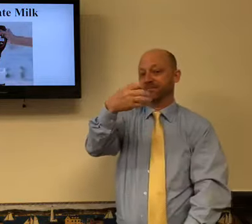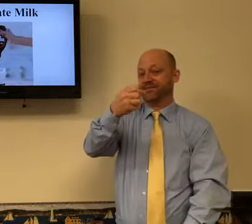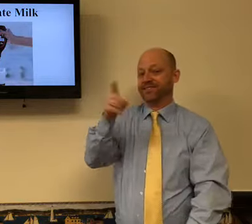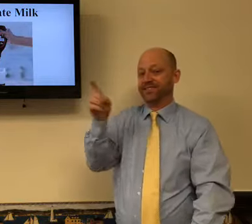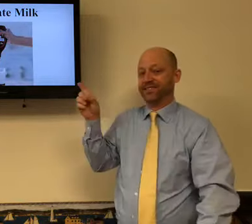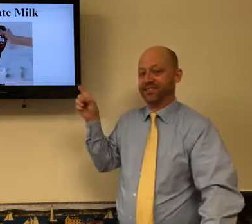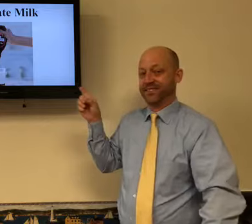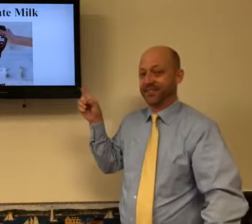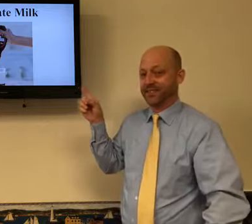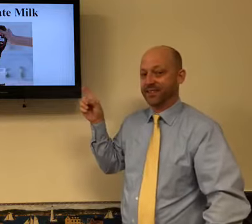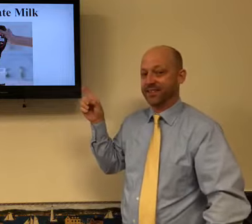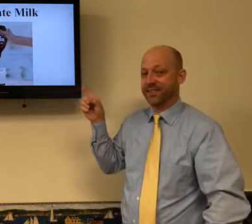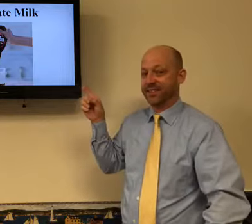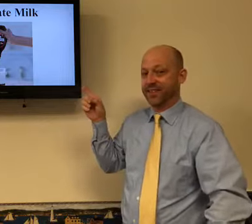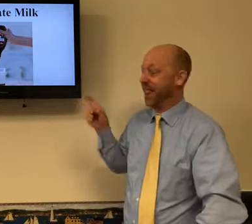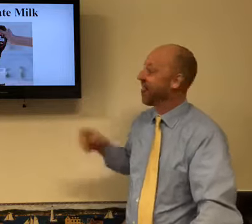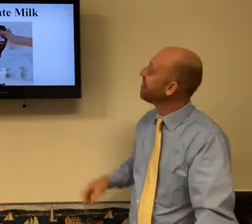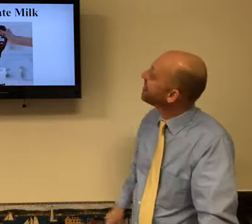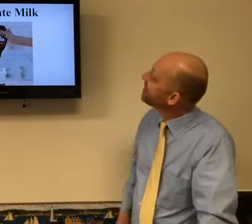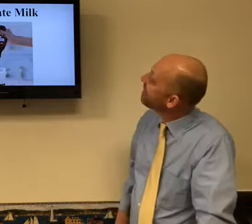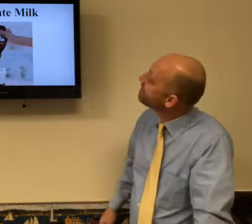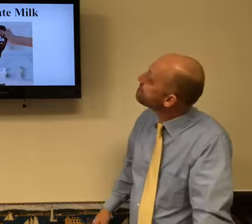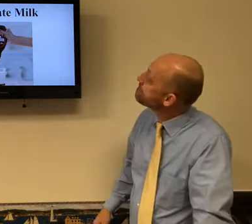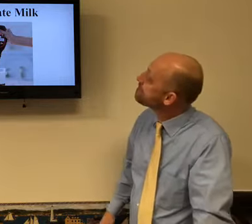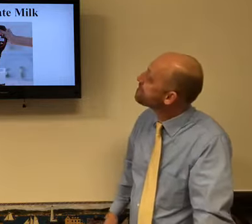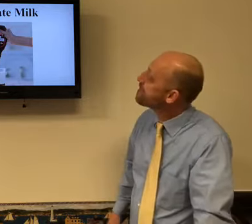You know, chocolate milk, how many of you like chocolate milk?